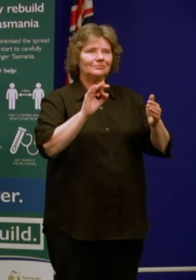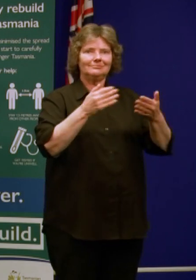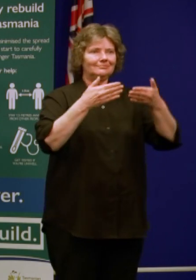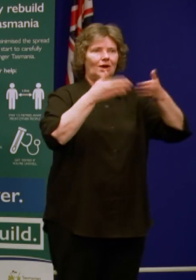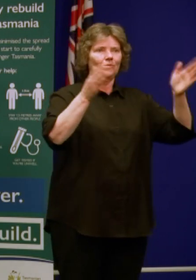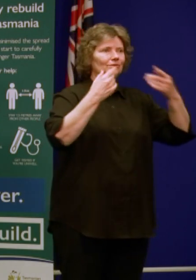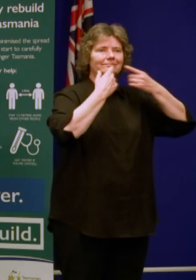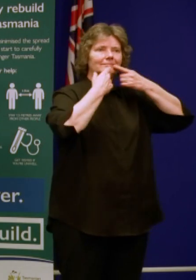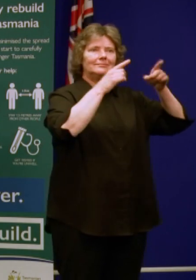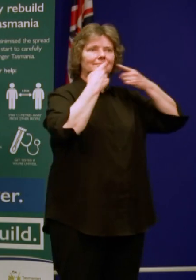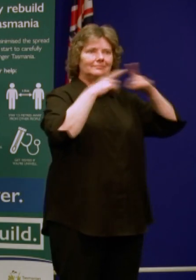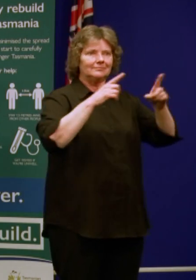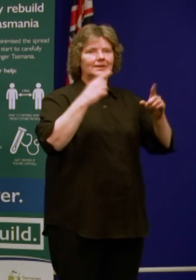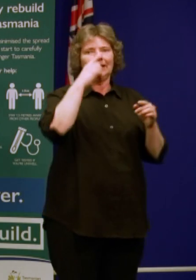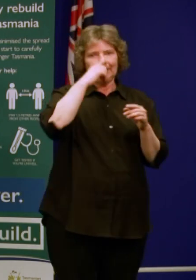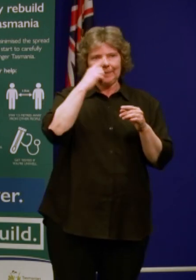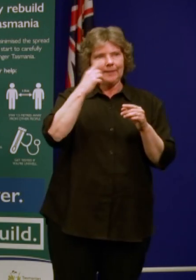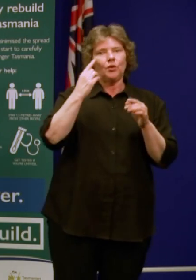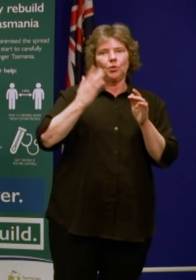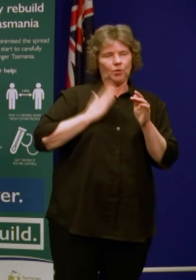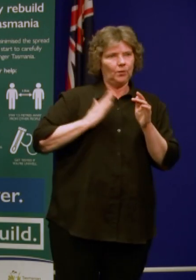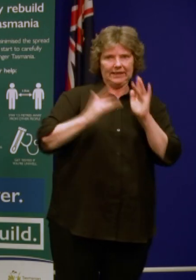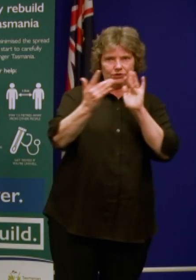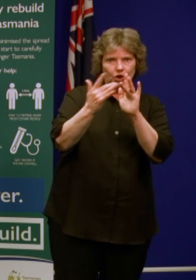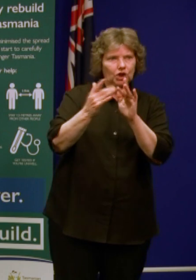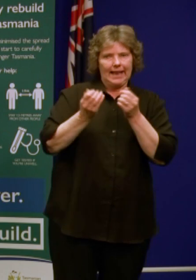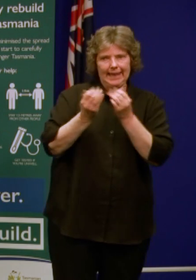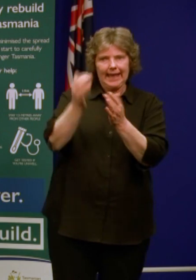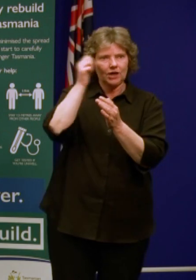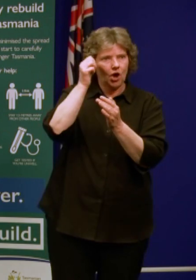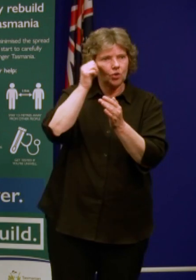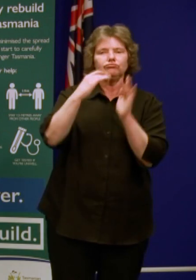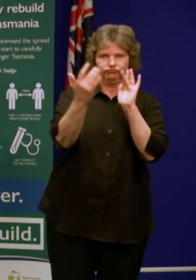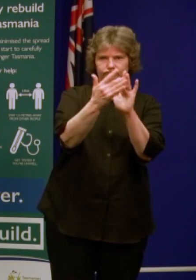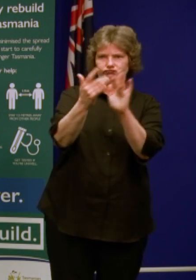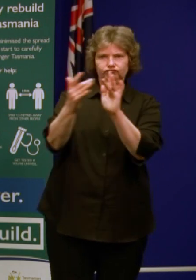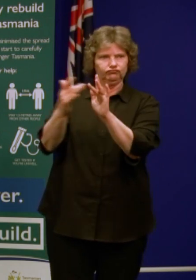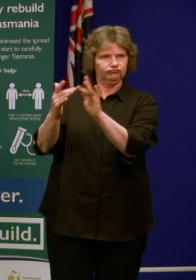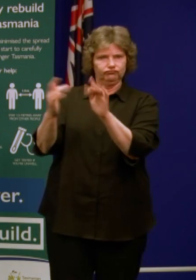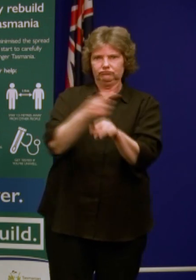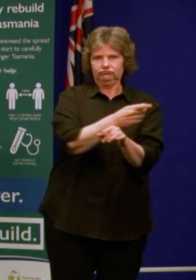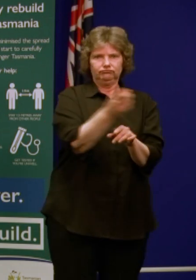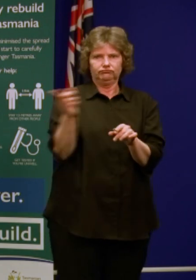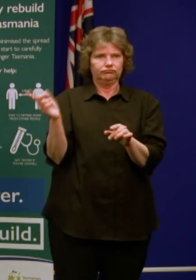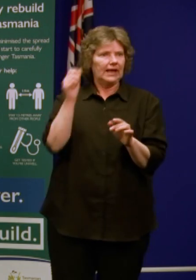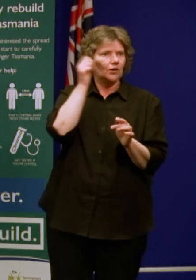to know were contacted and those restrictions were put in place. But it's important to know that those restrictions were